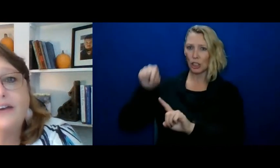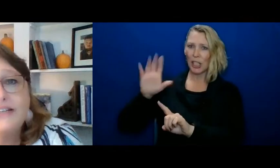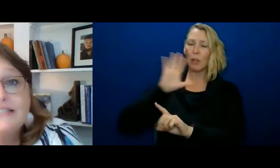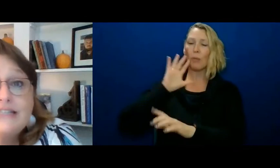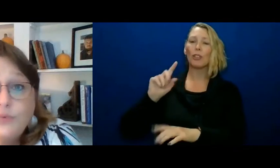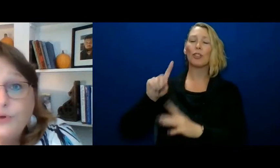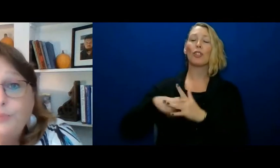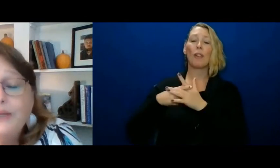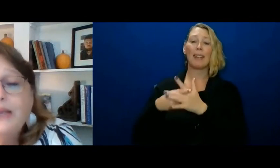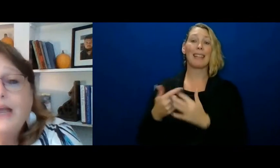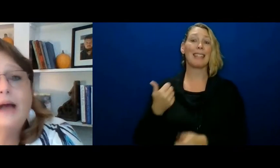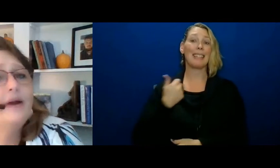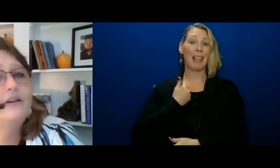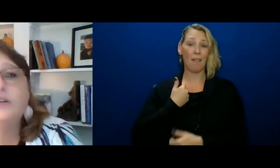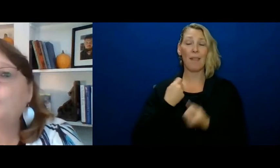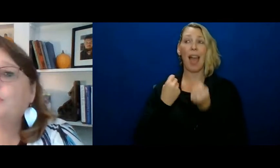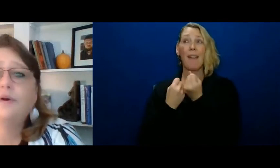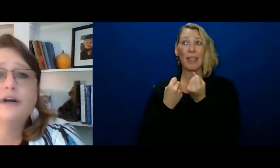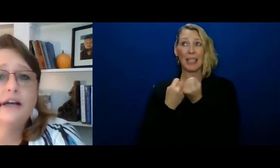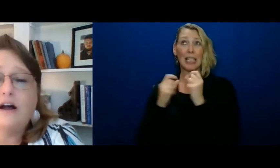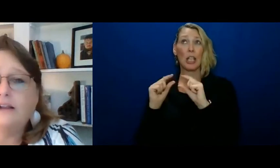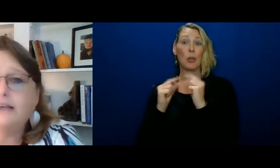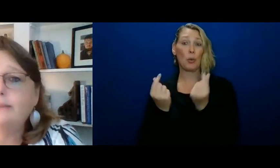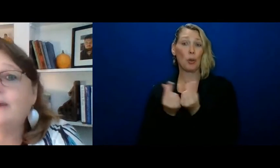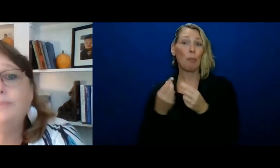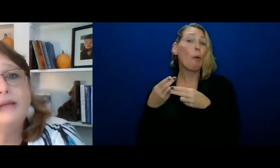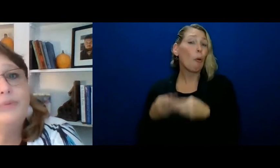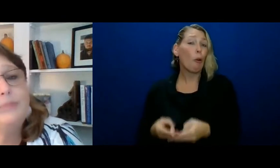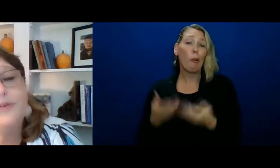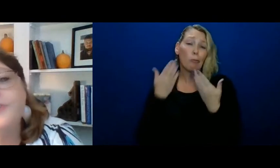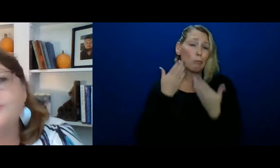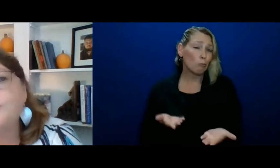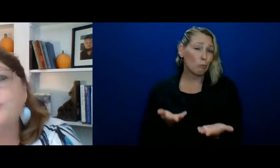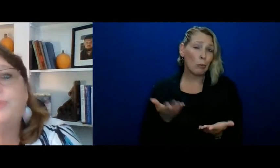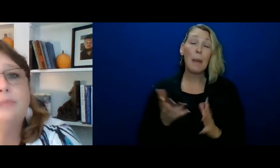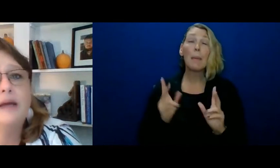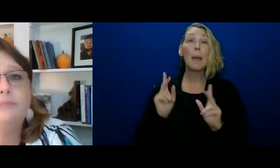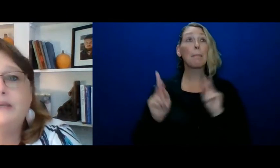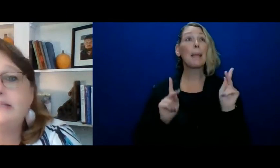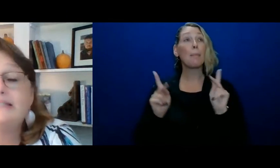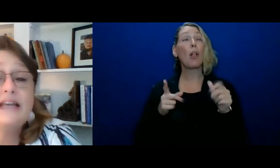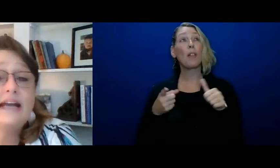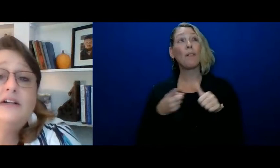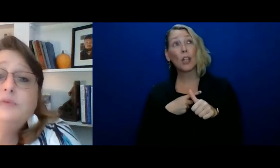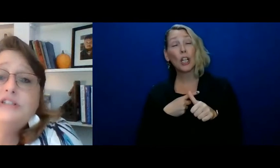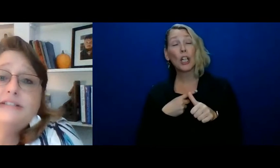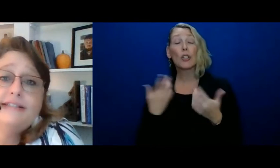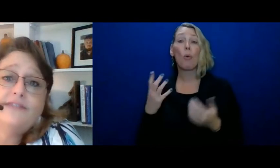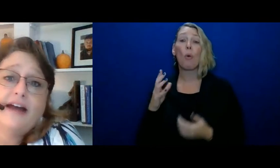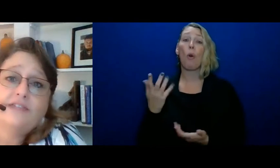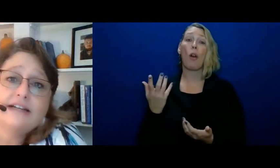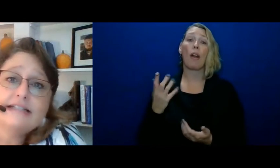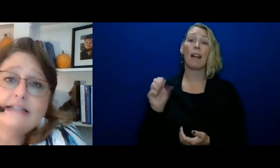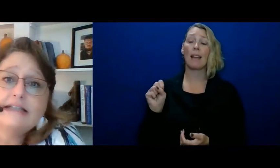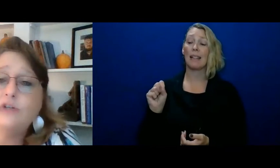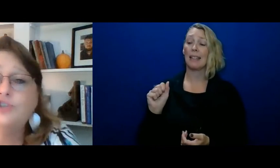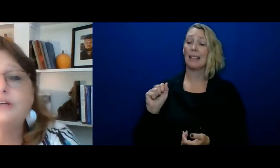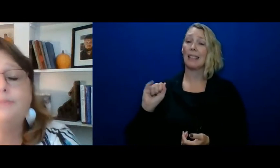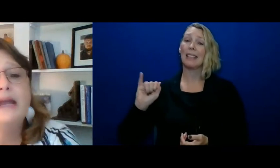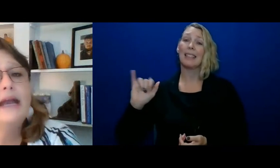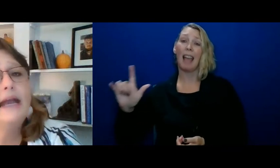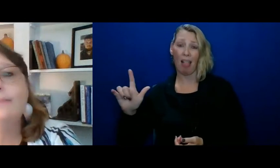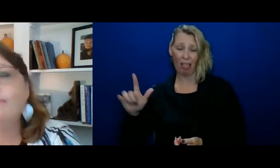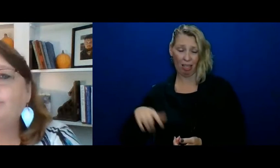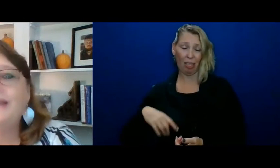self-advocacy group I don't know what we're going to call it it might be a people first group it might be a sale which is self-advocates and